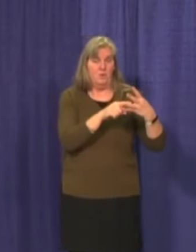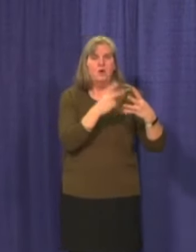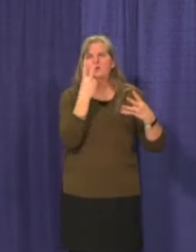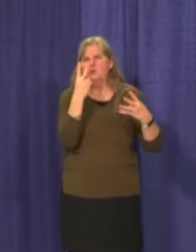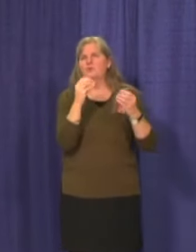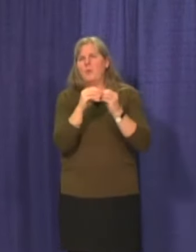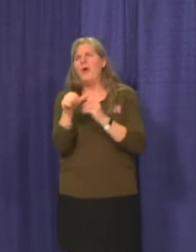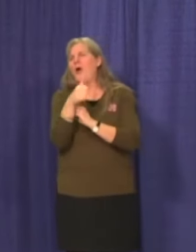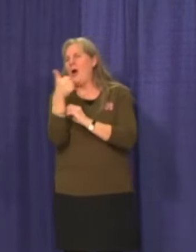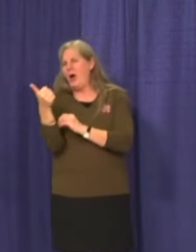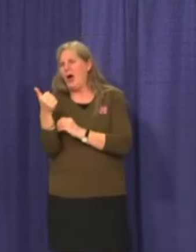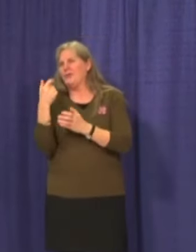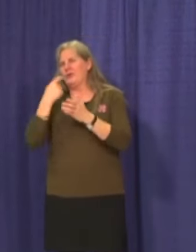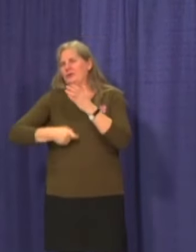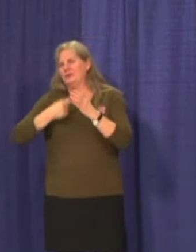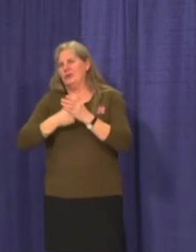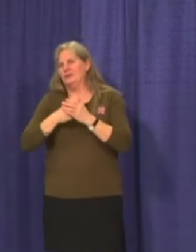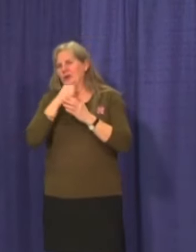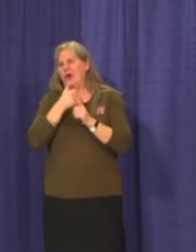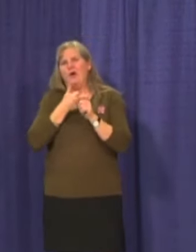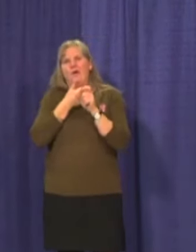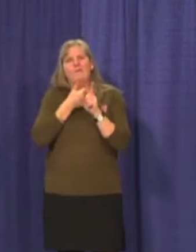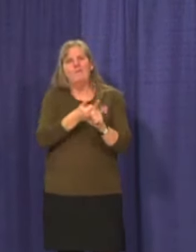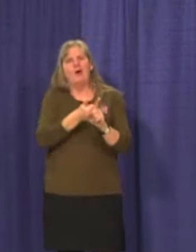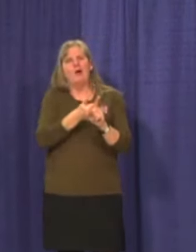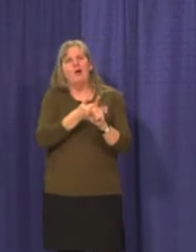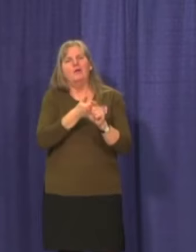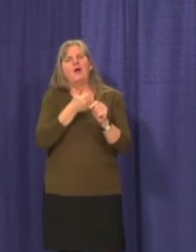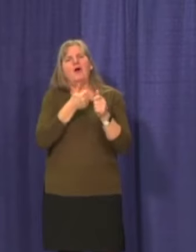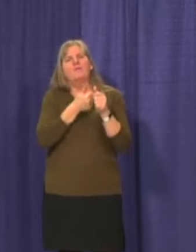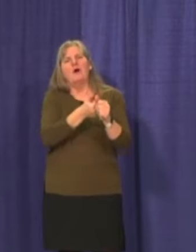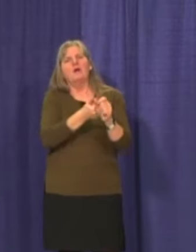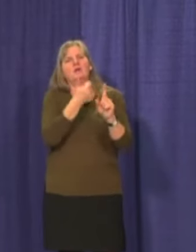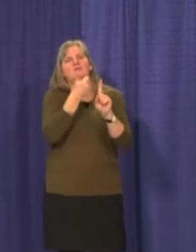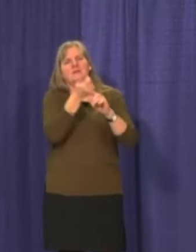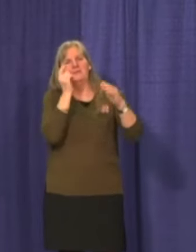separate charges for failure to self-isolate in the last week.